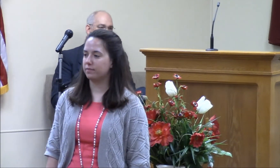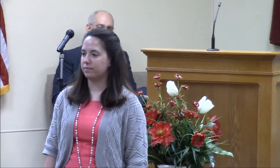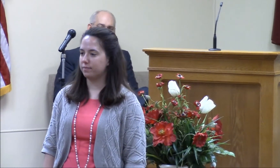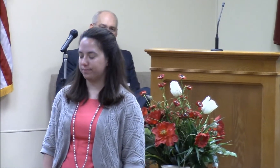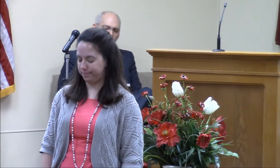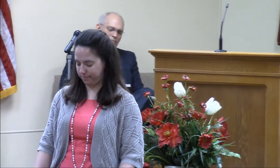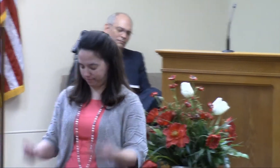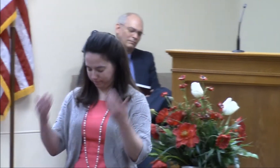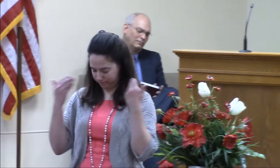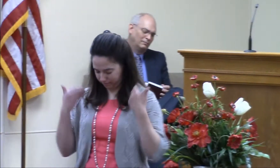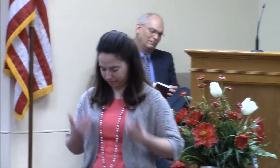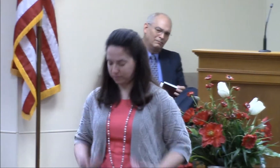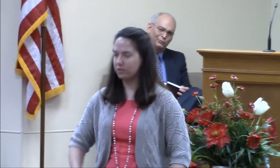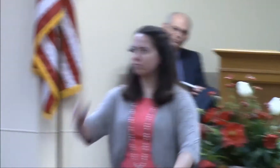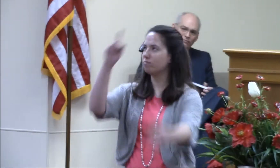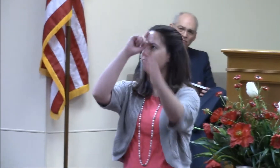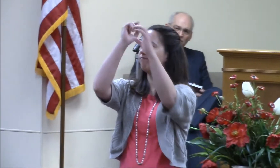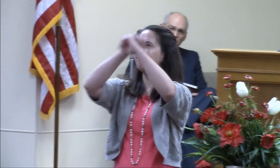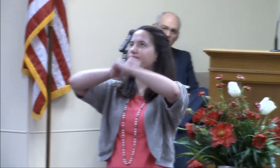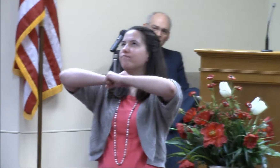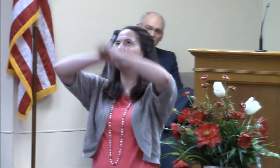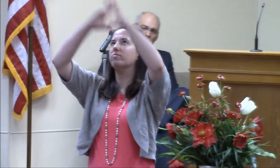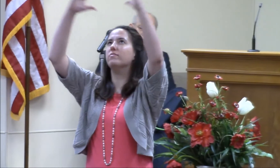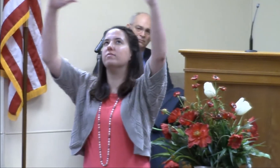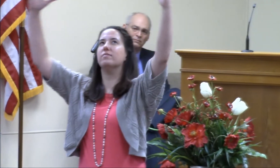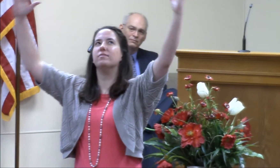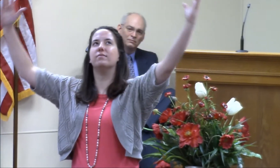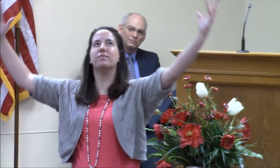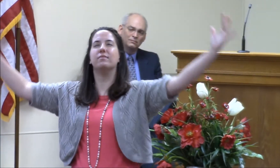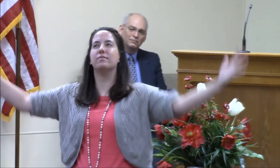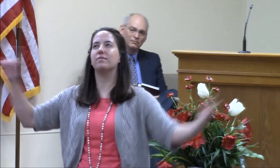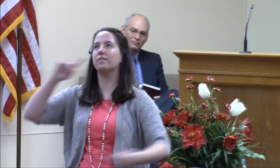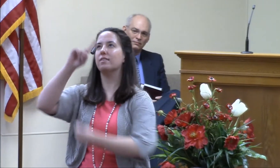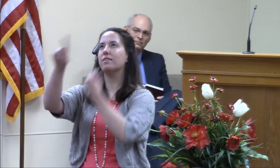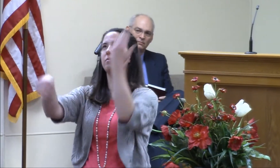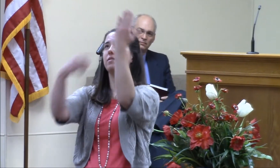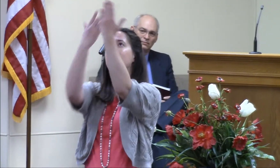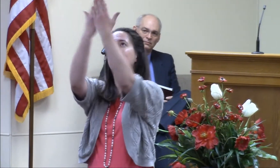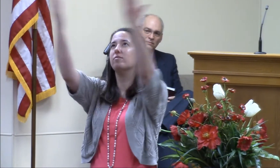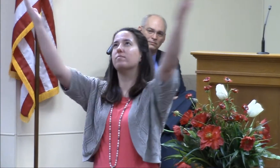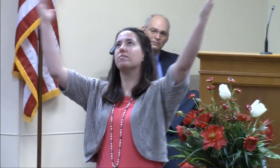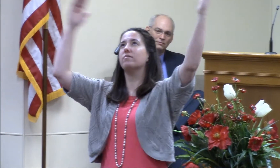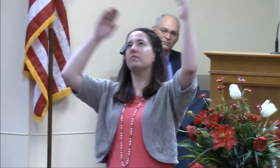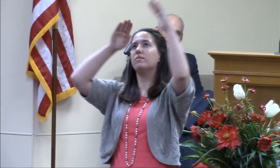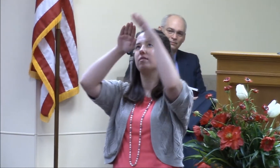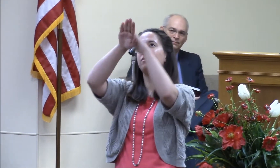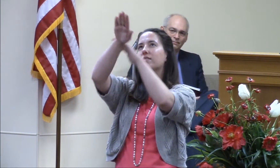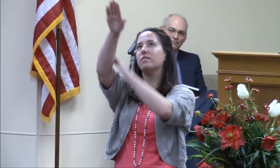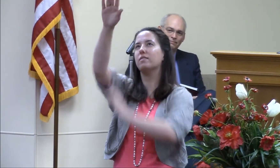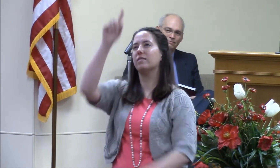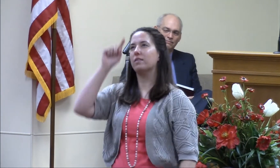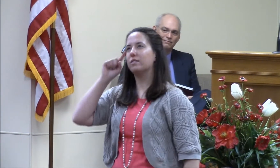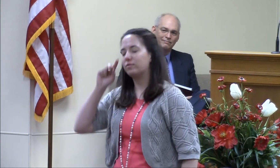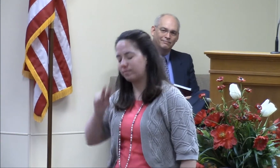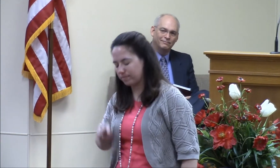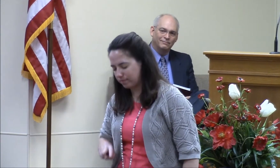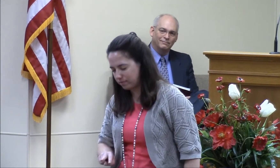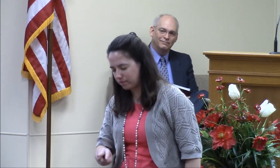I was dreaming about heaven I I was